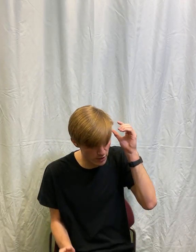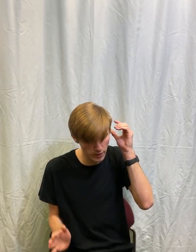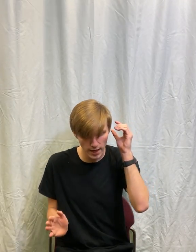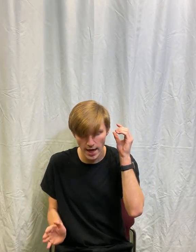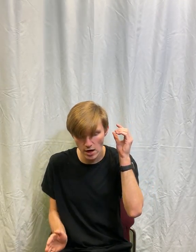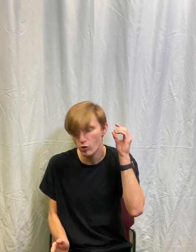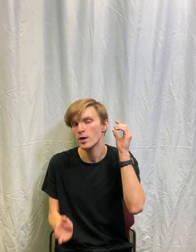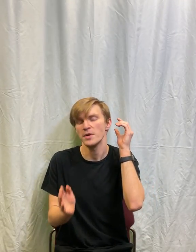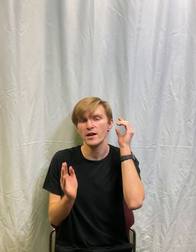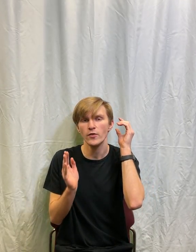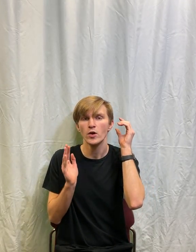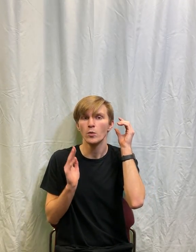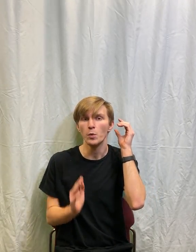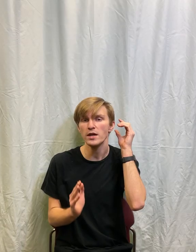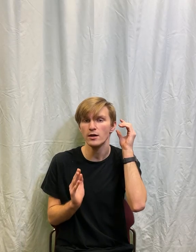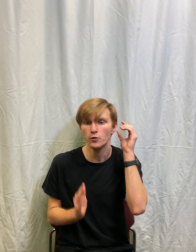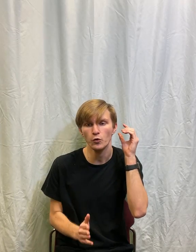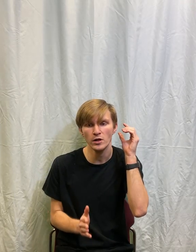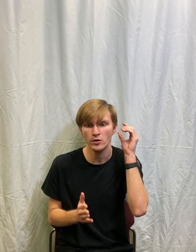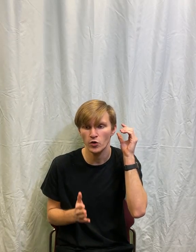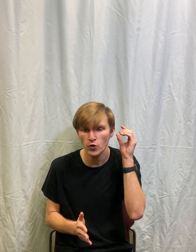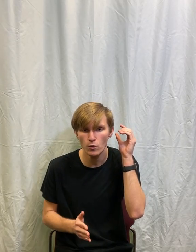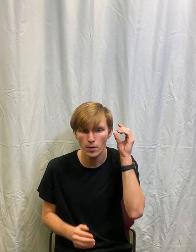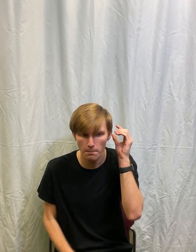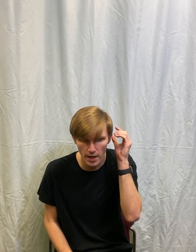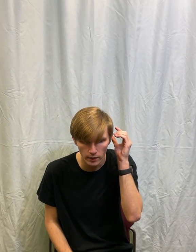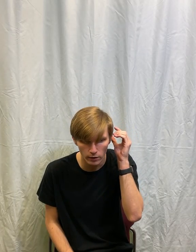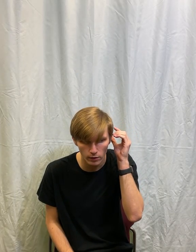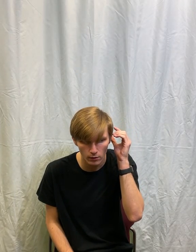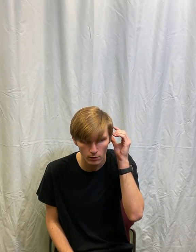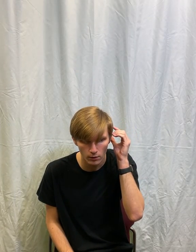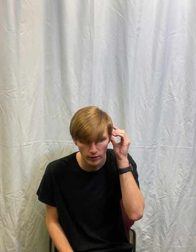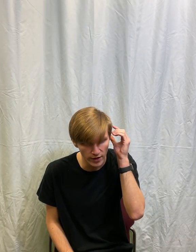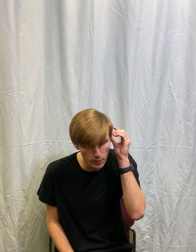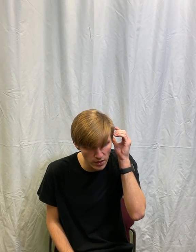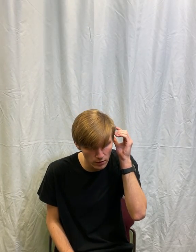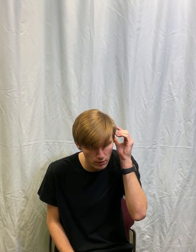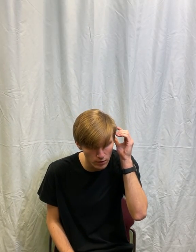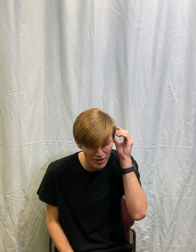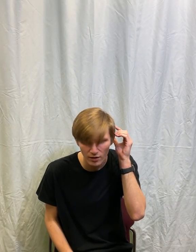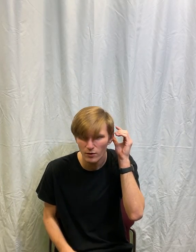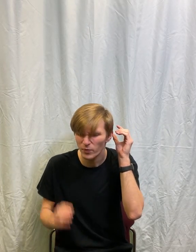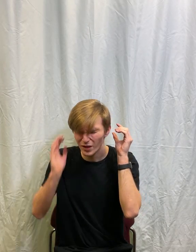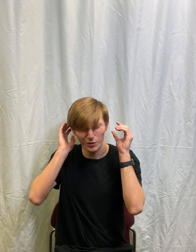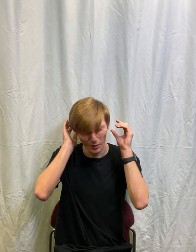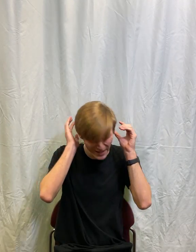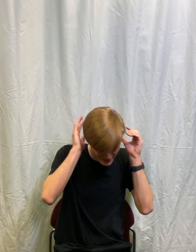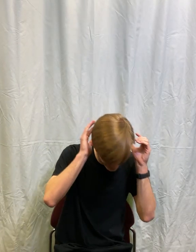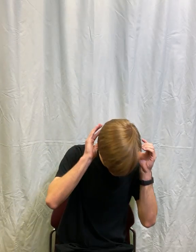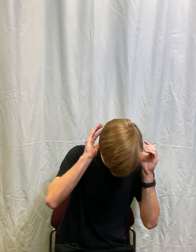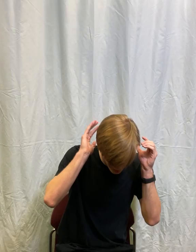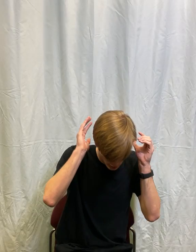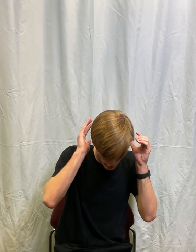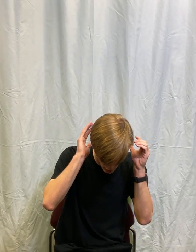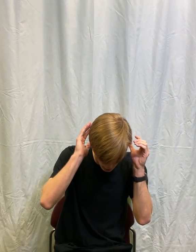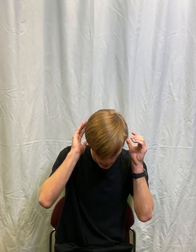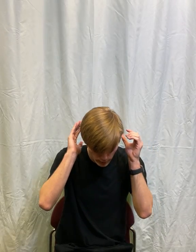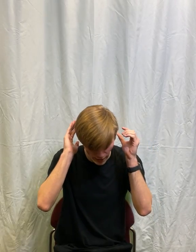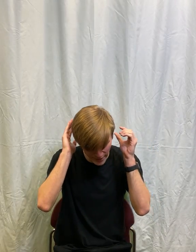don't care because we agreed to two months. Didn't we? What? No. I